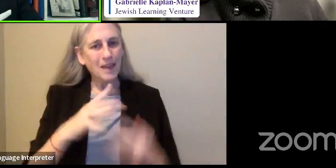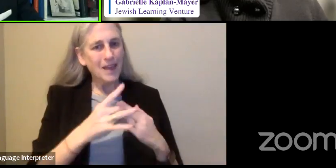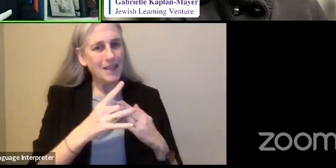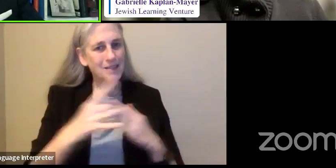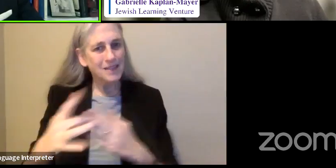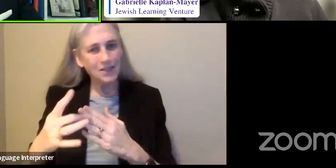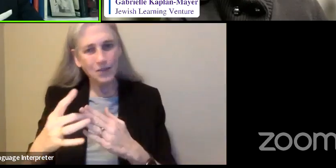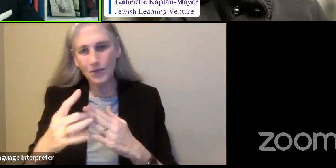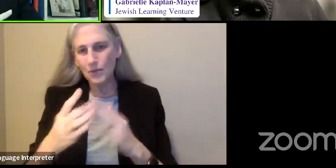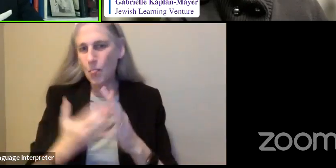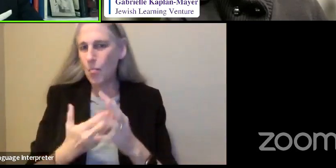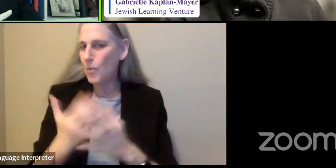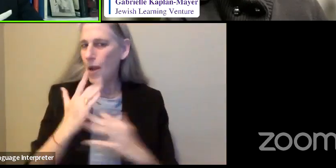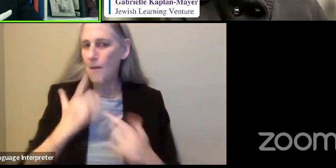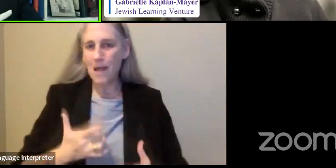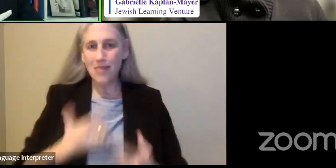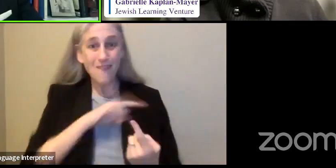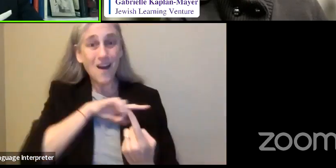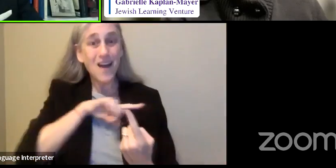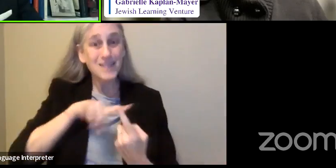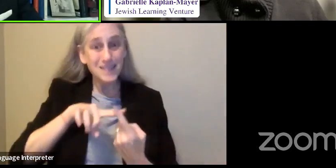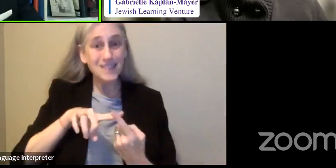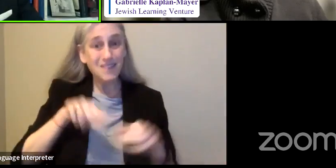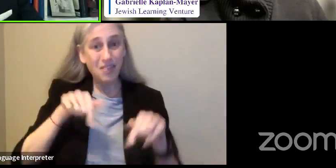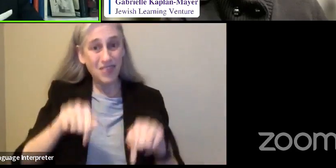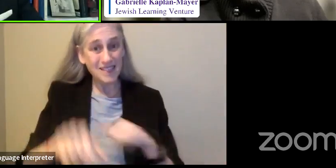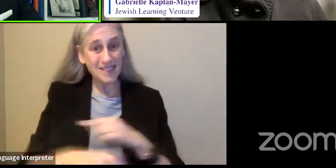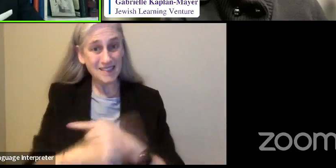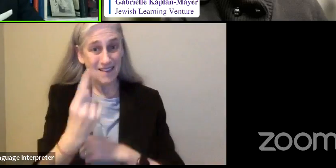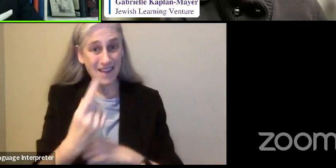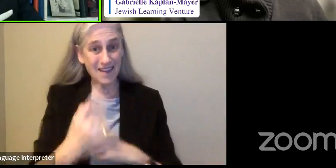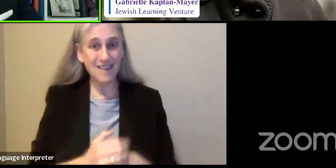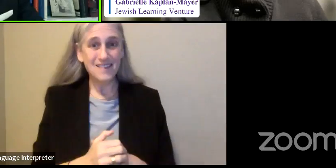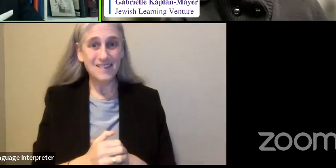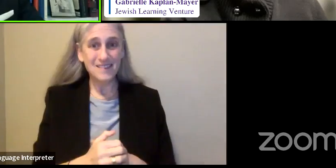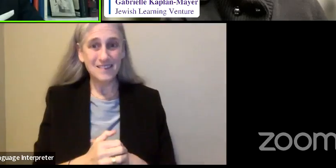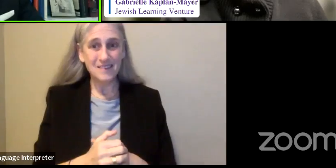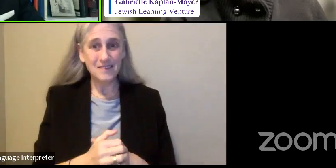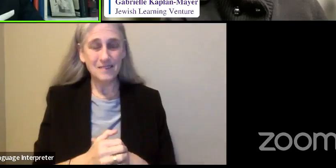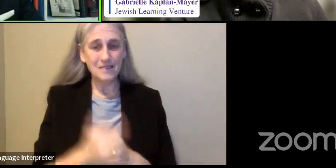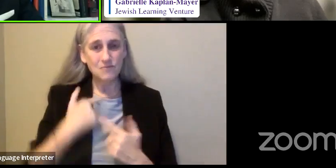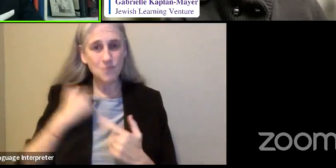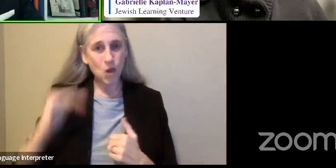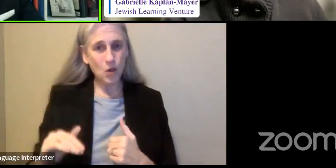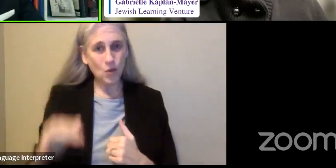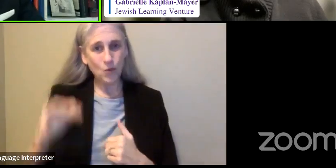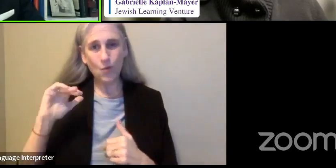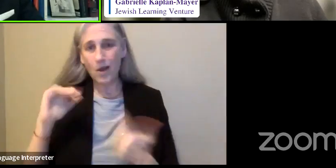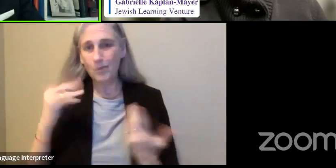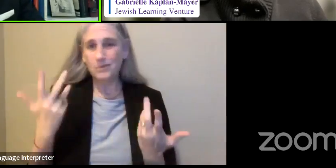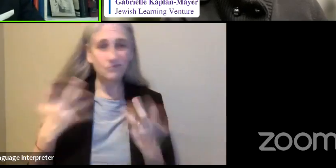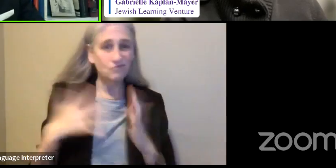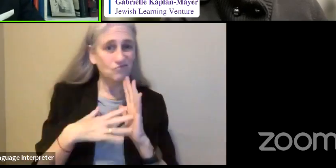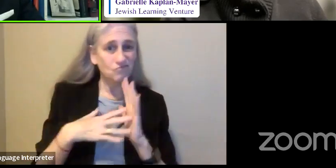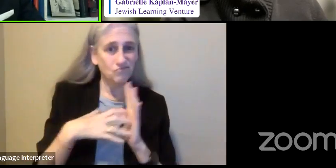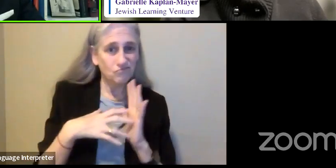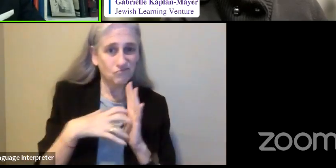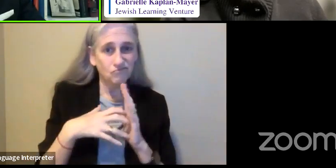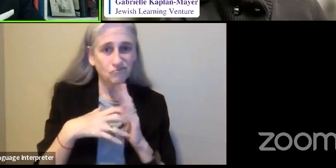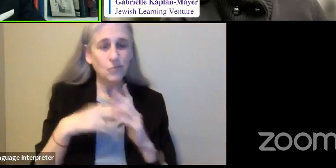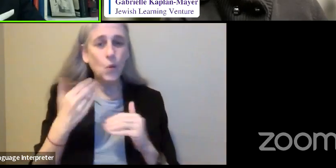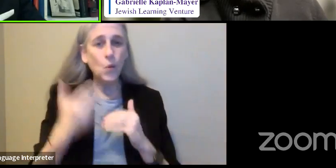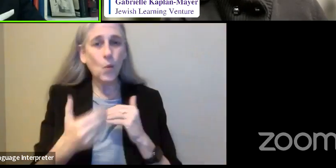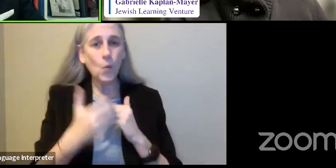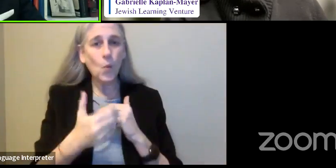to this very moment. We lived in a flimsy wooden house